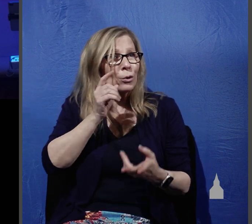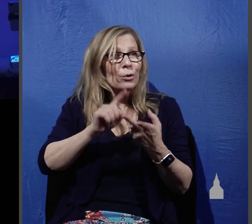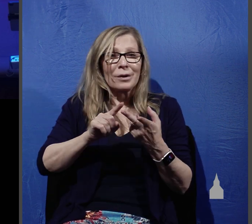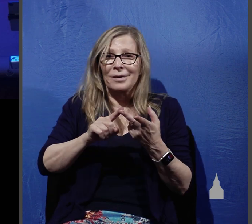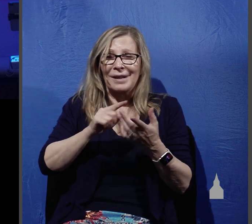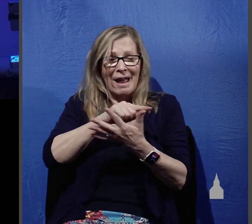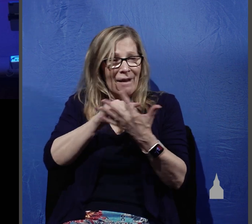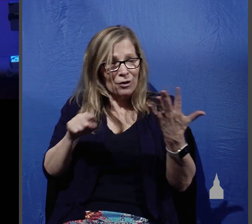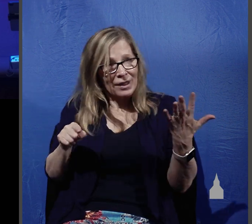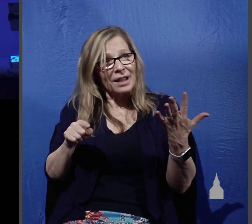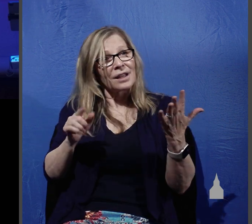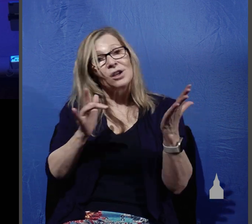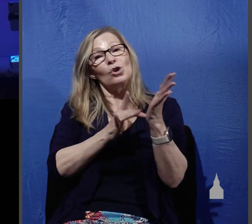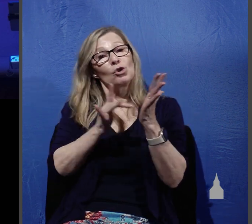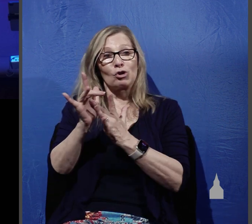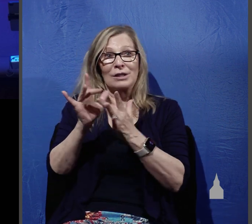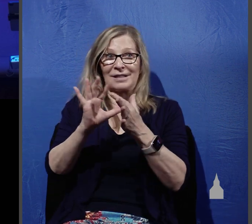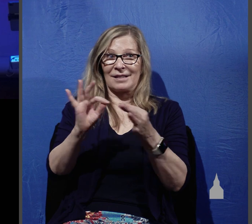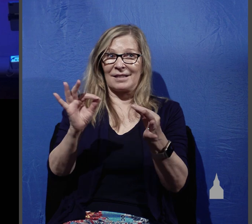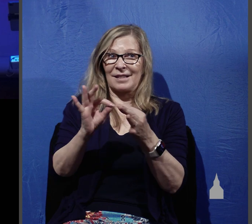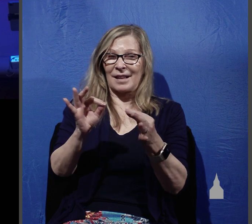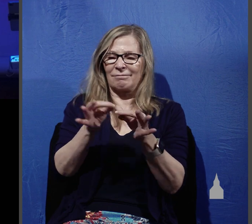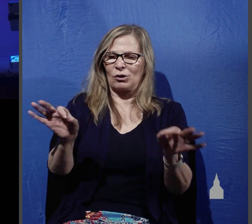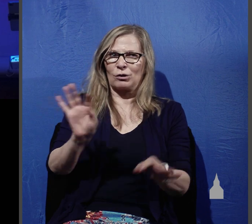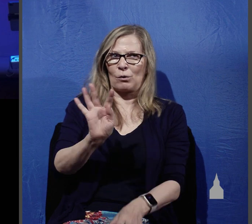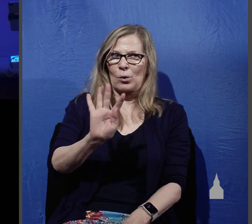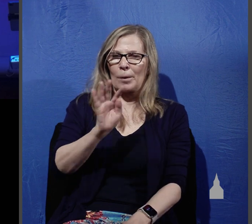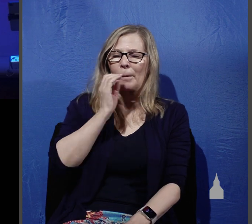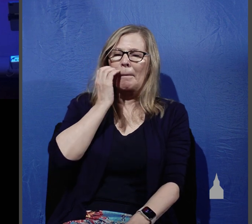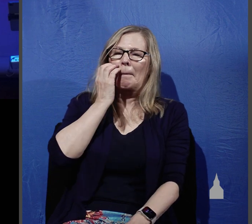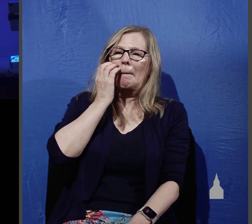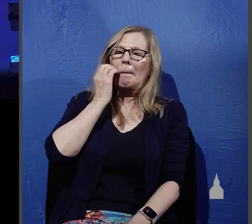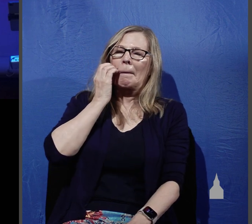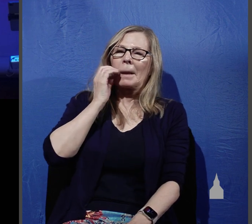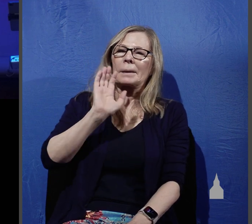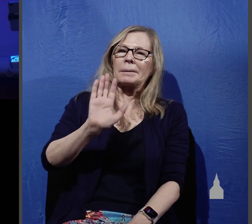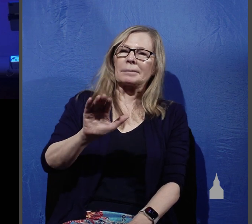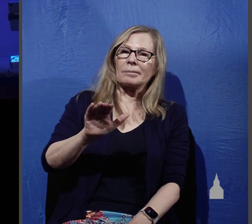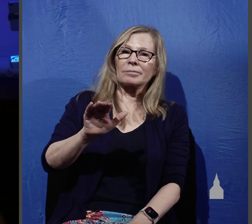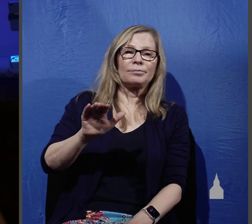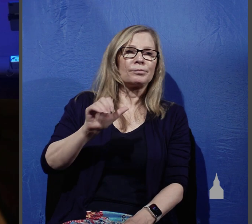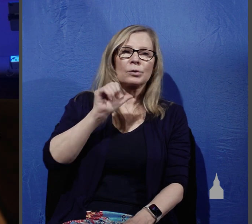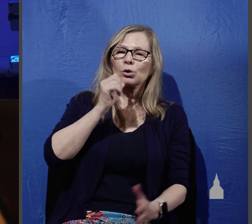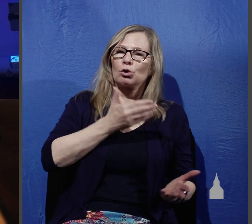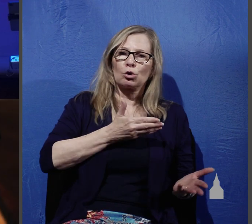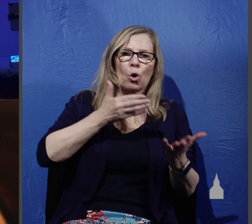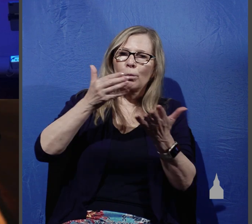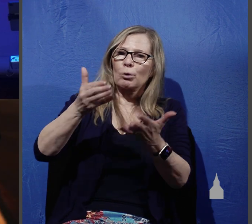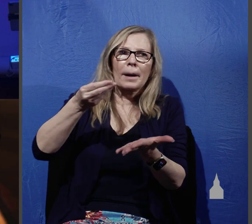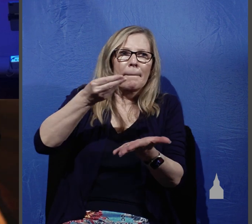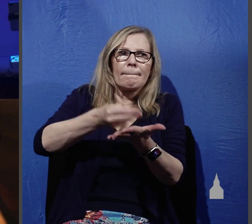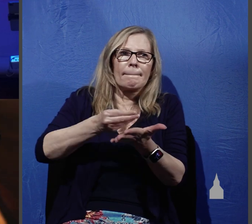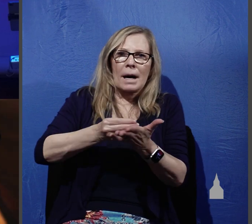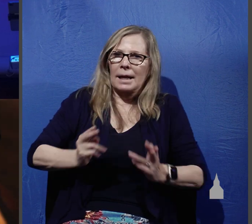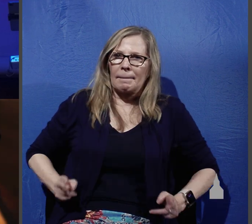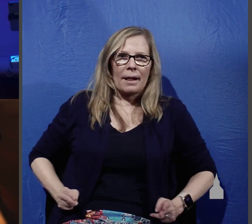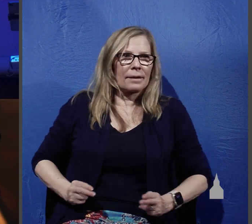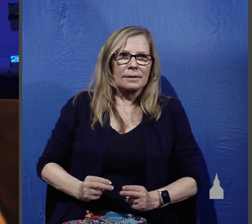Jesus states these words in verse four carry no money belt no bag no